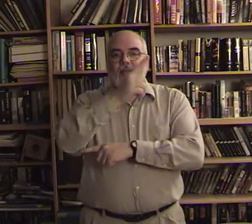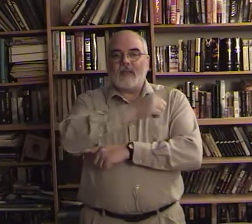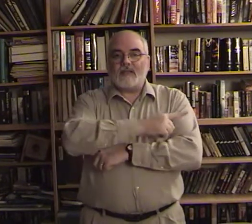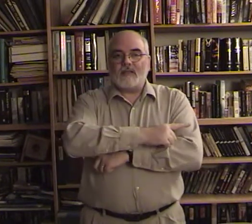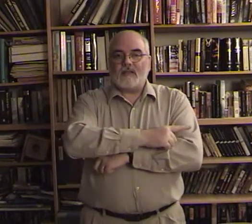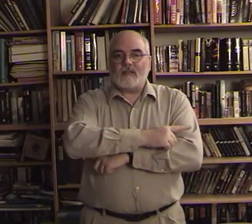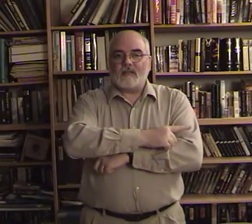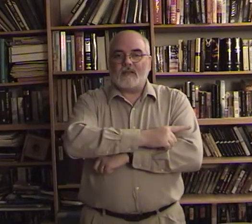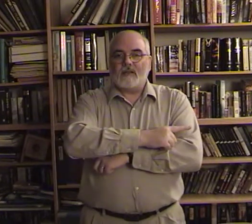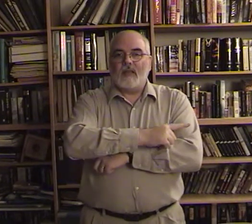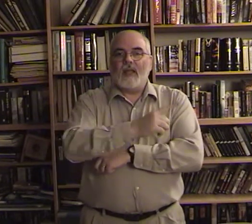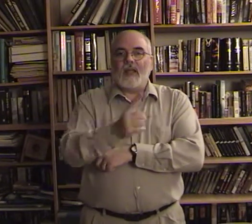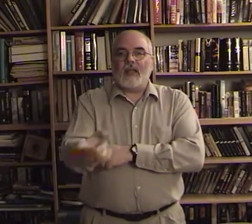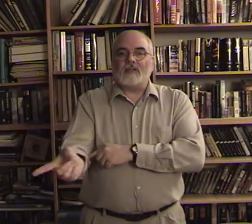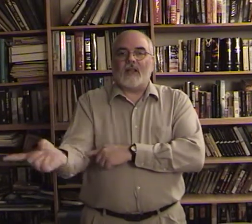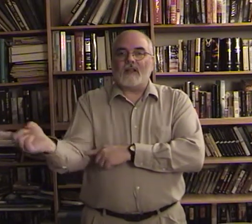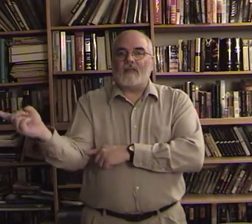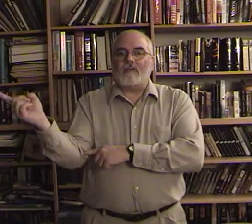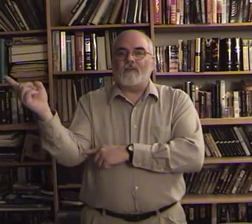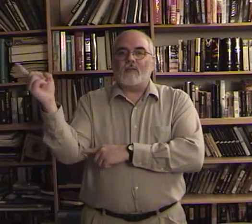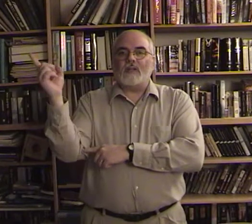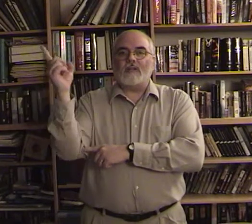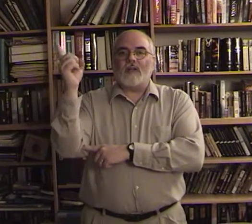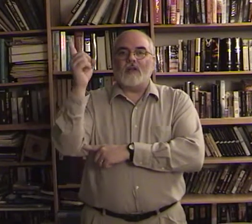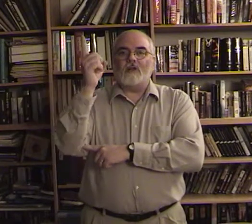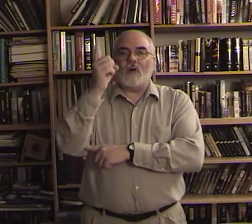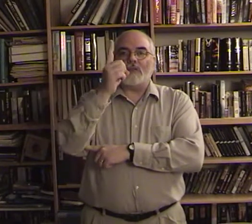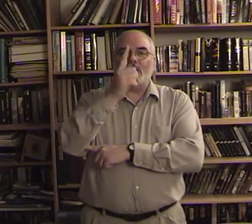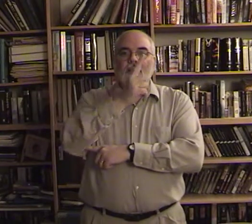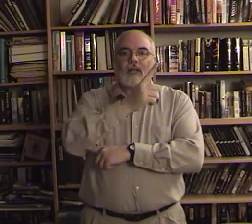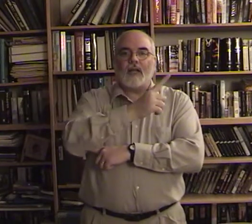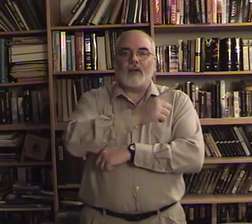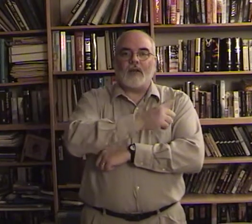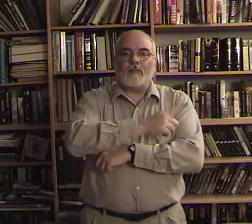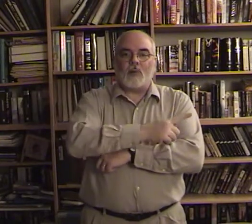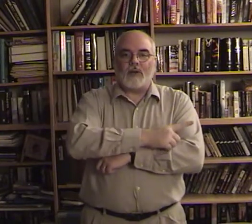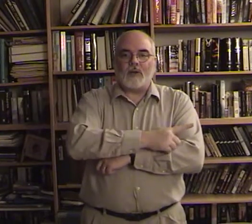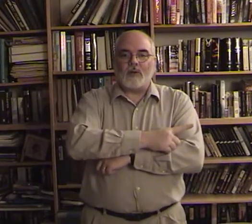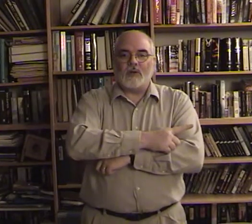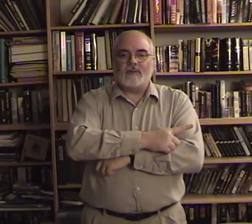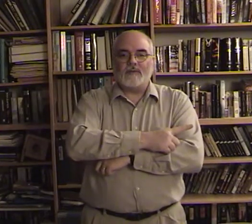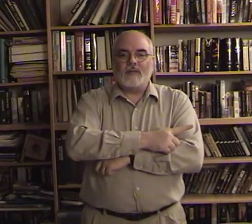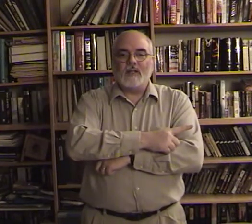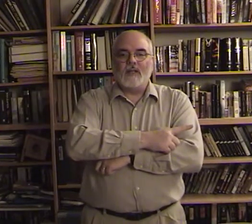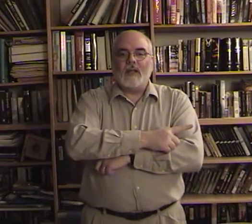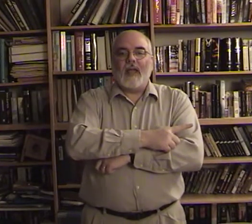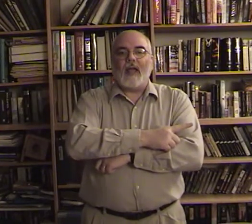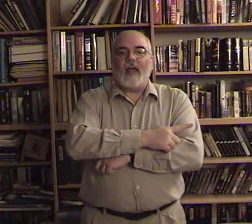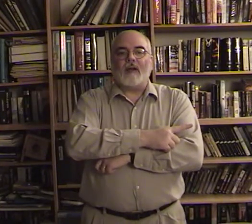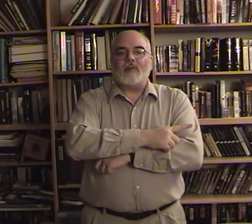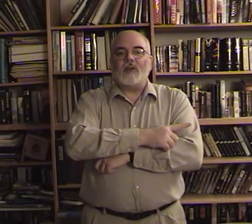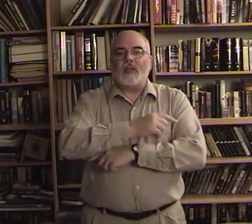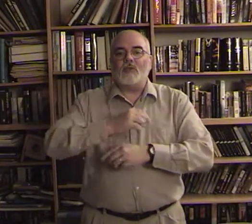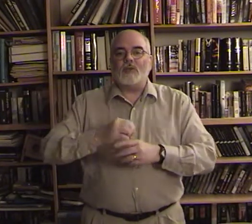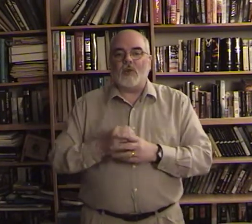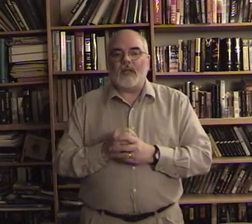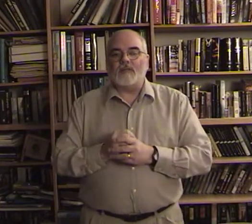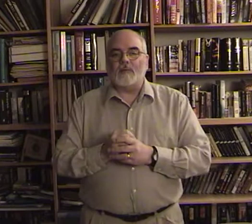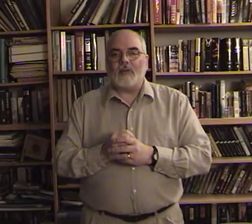it's like the sun crossing the sky you're kind of pointing to it after he was raised from the